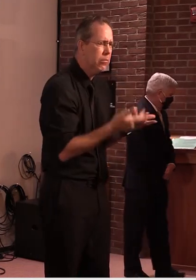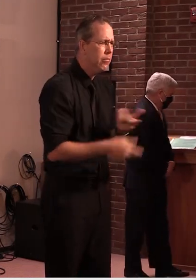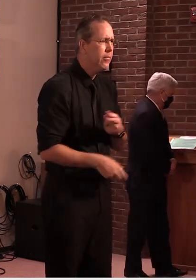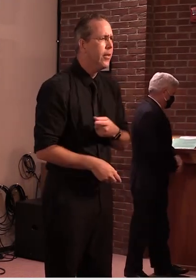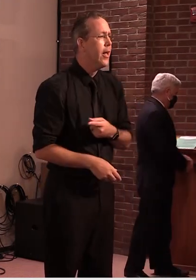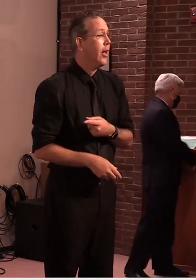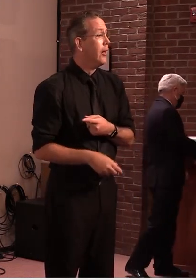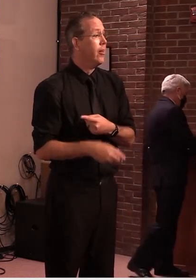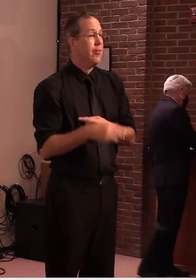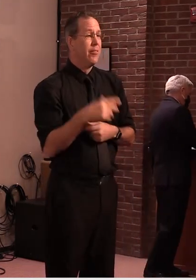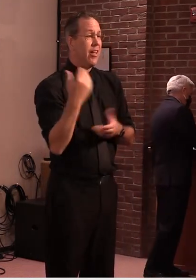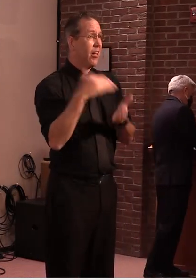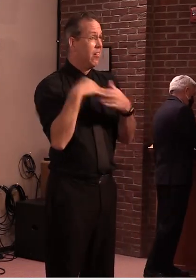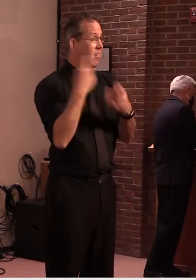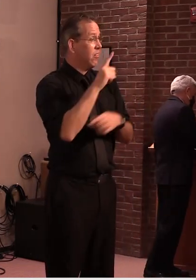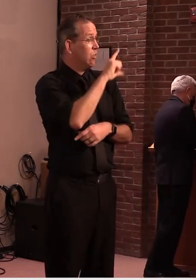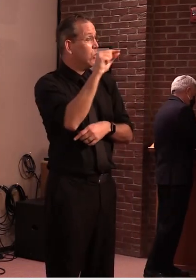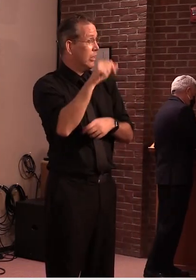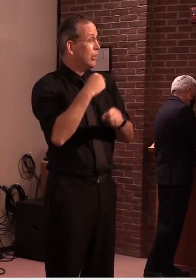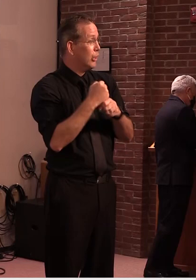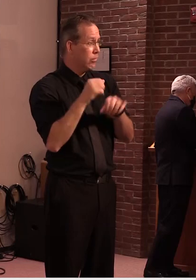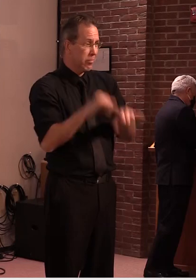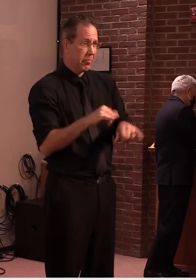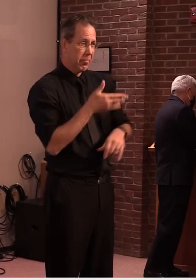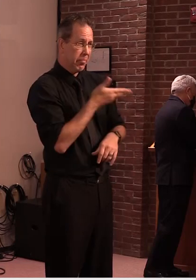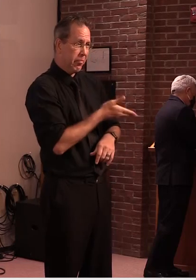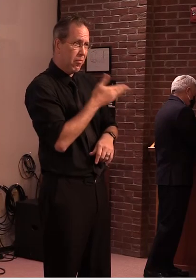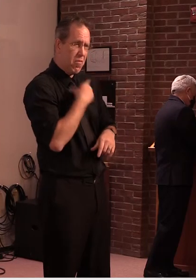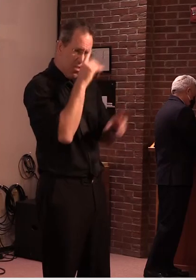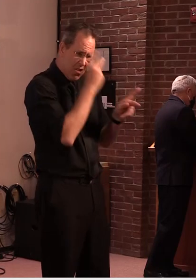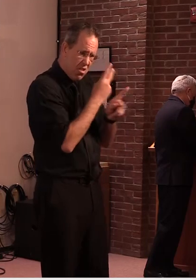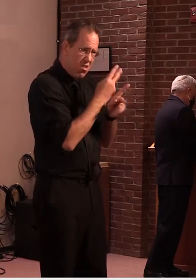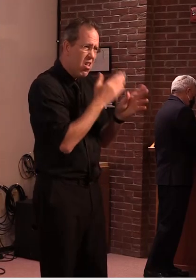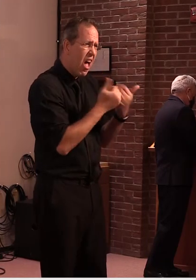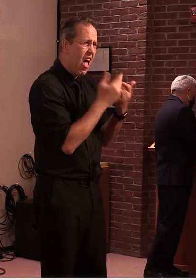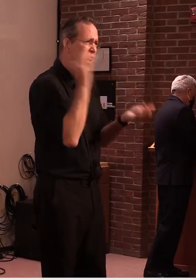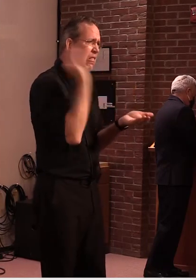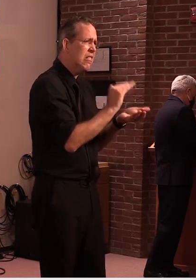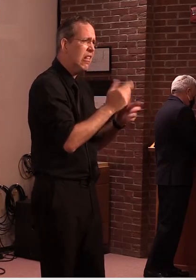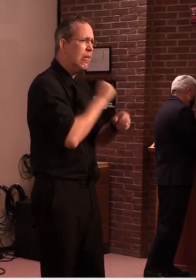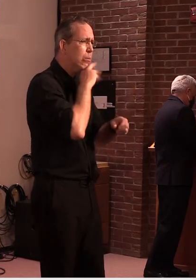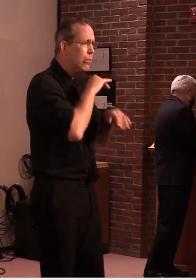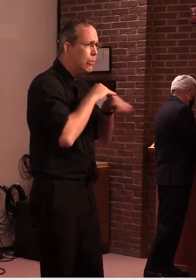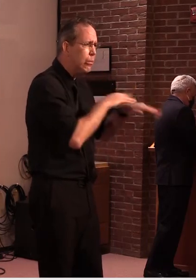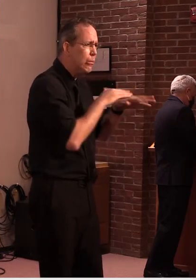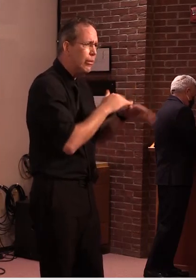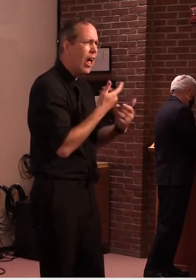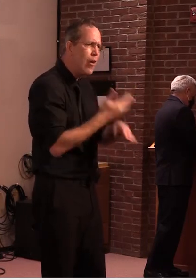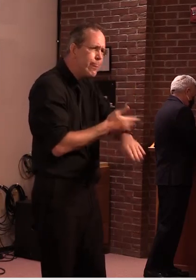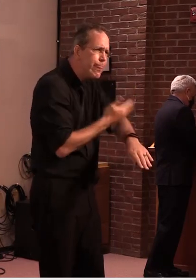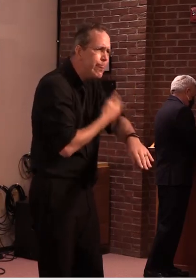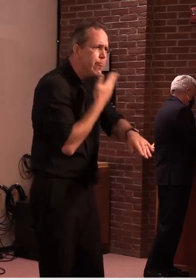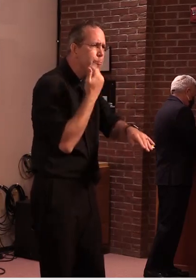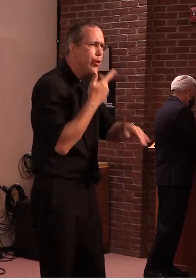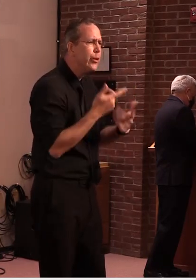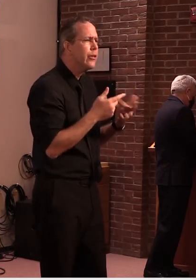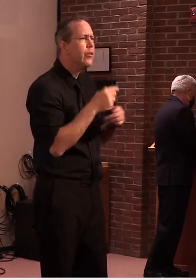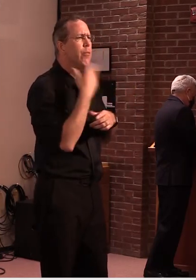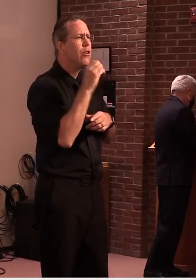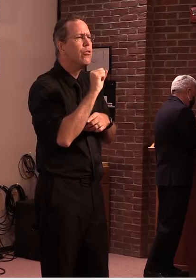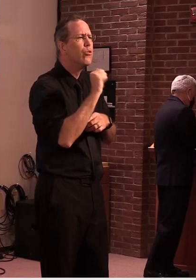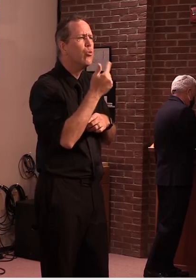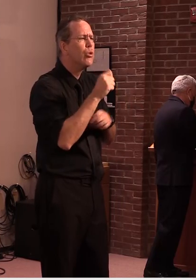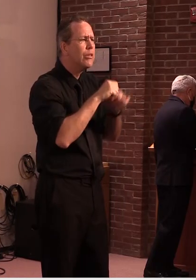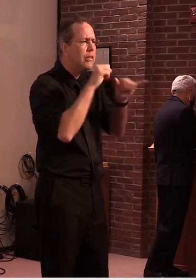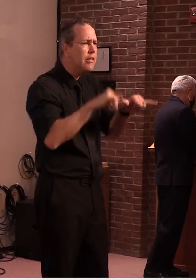the amount of of capacity uh there because that's what we see mostly when there's a surge and we see with climate change climate